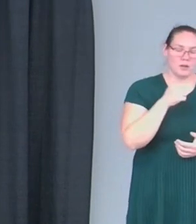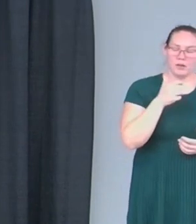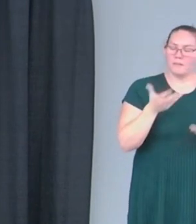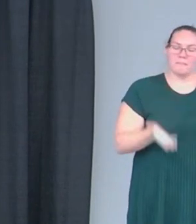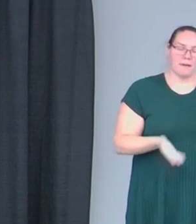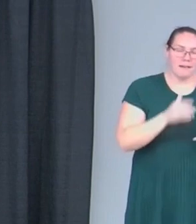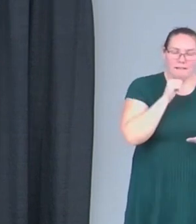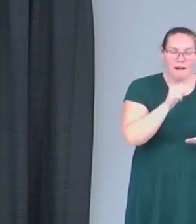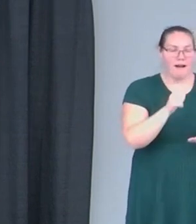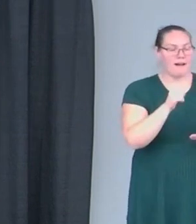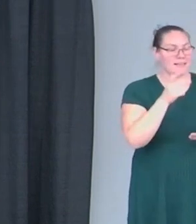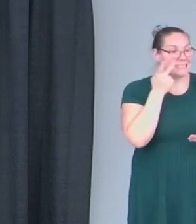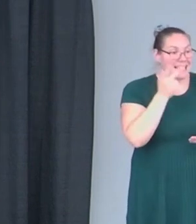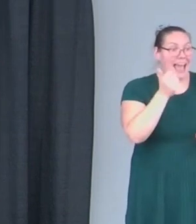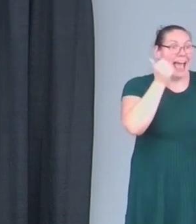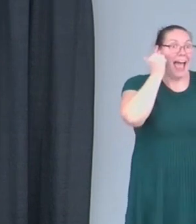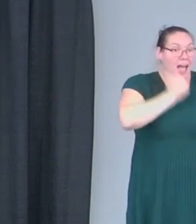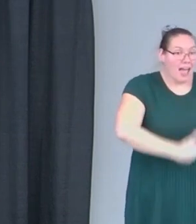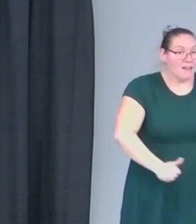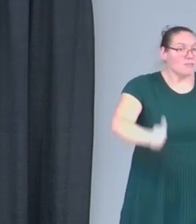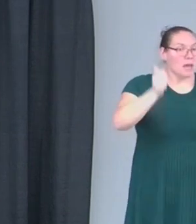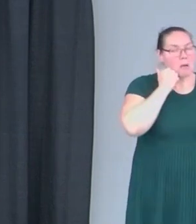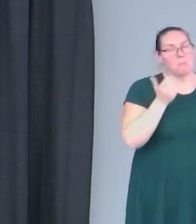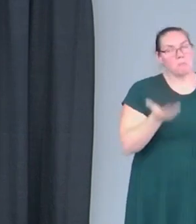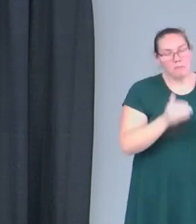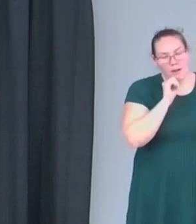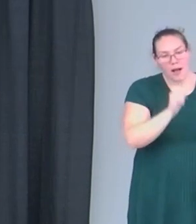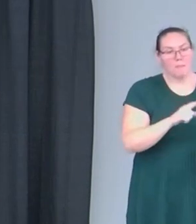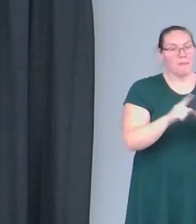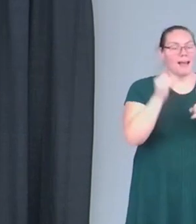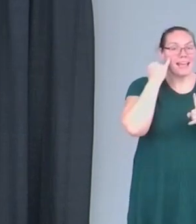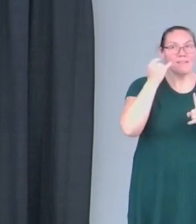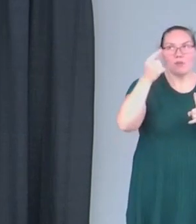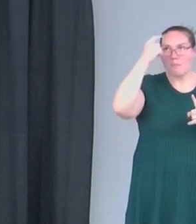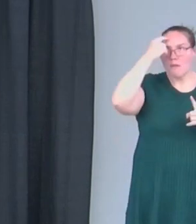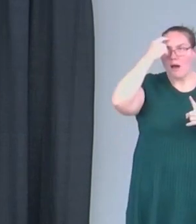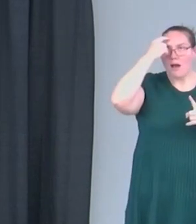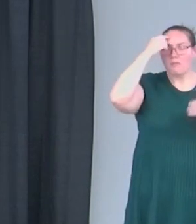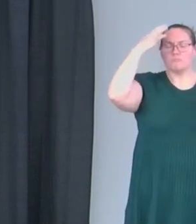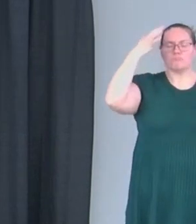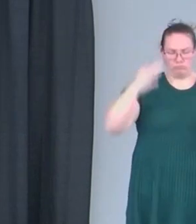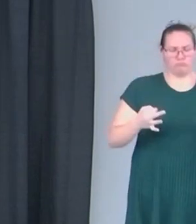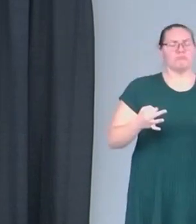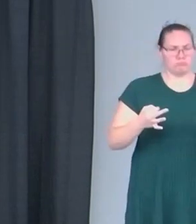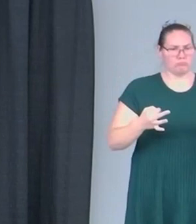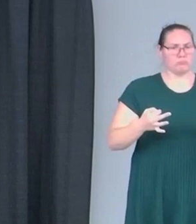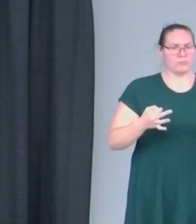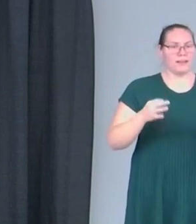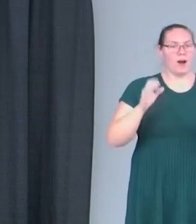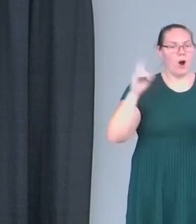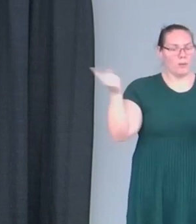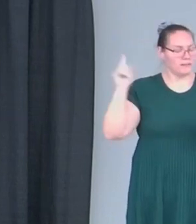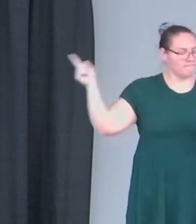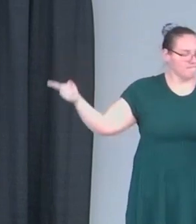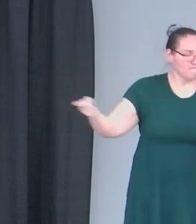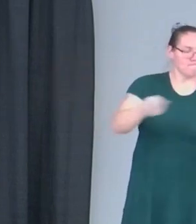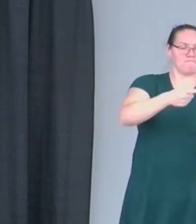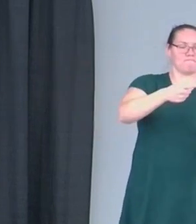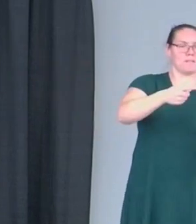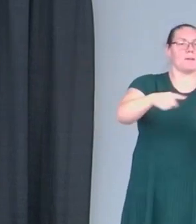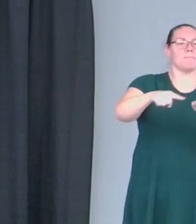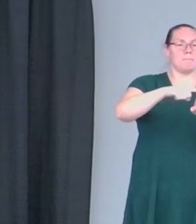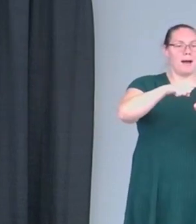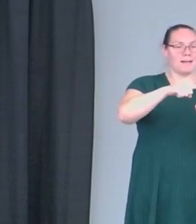might not find it in every day. But if you make your mind up, you can always come back and have a